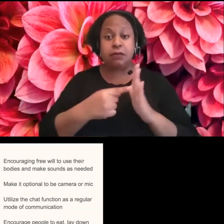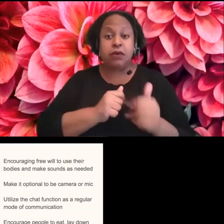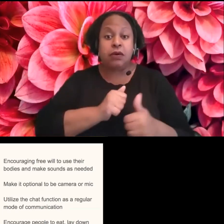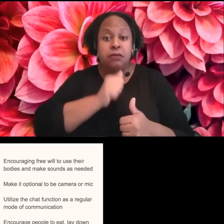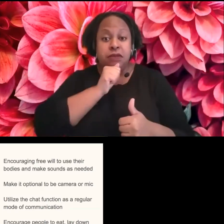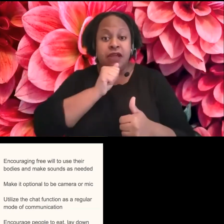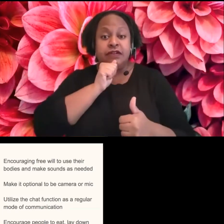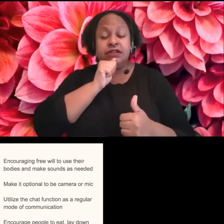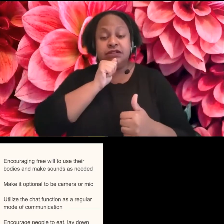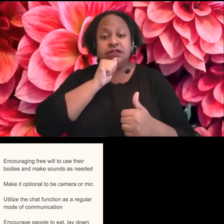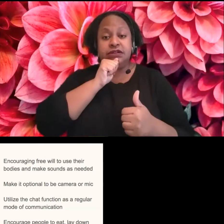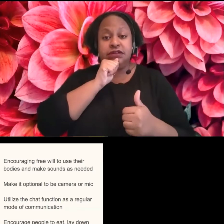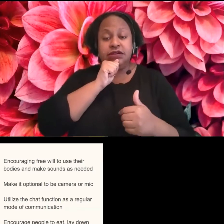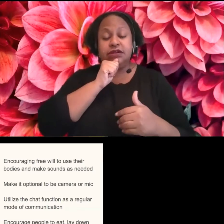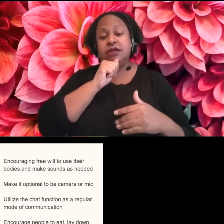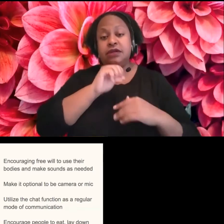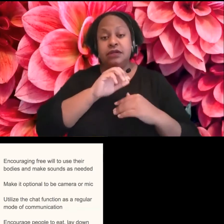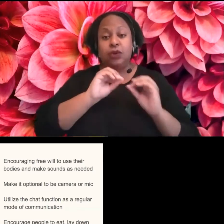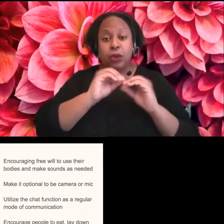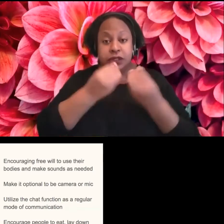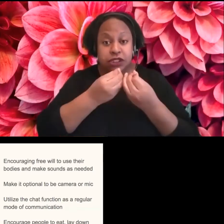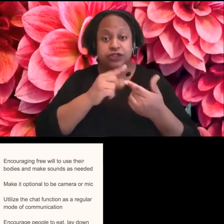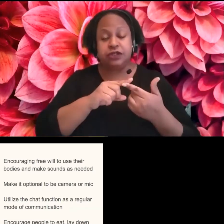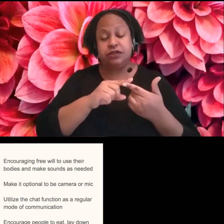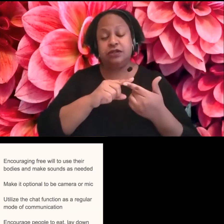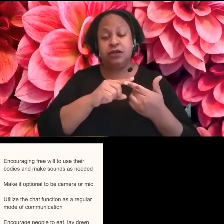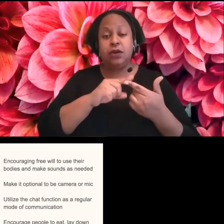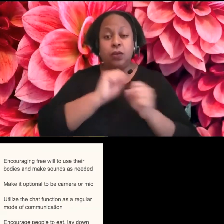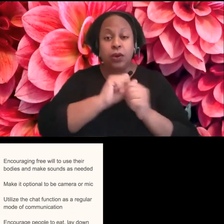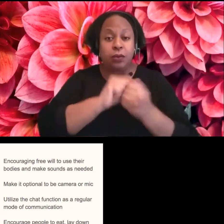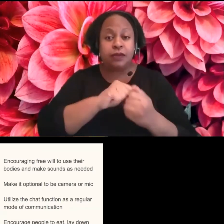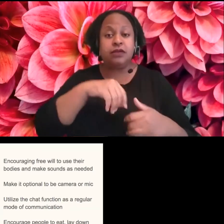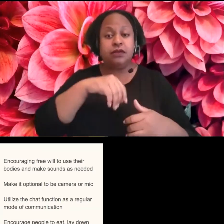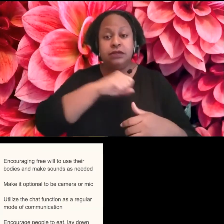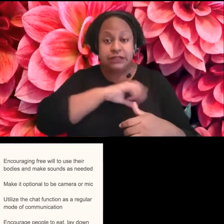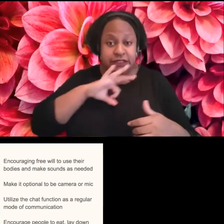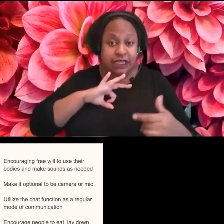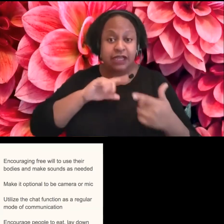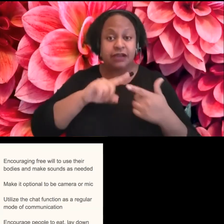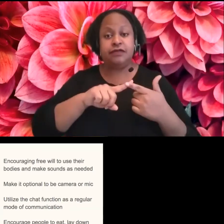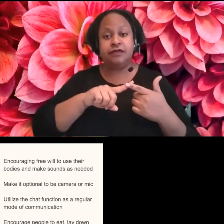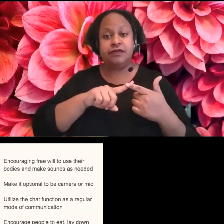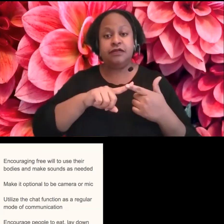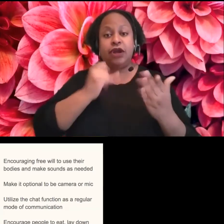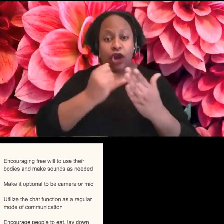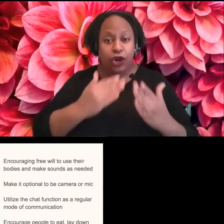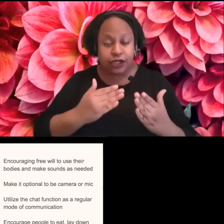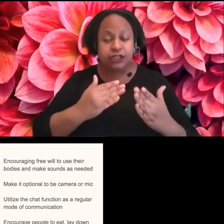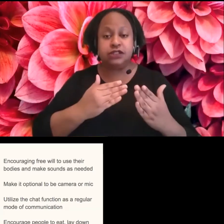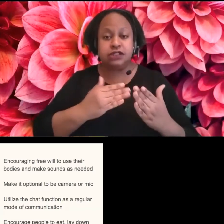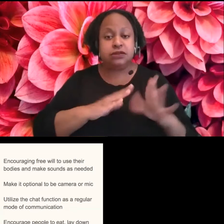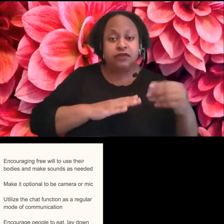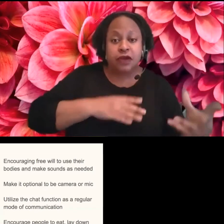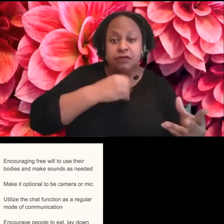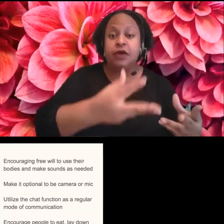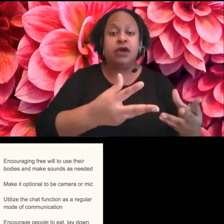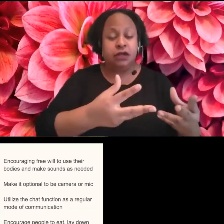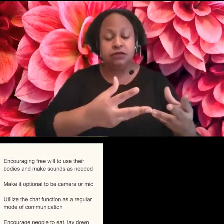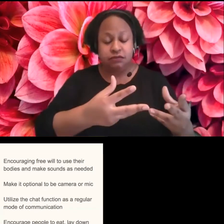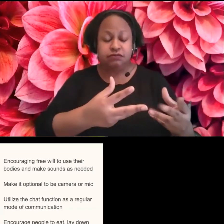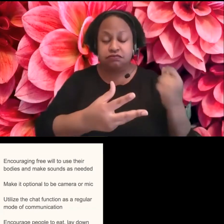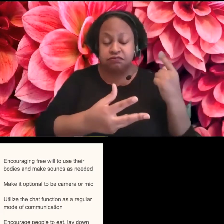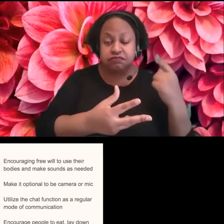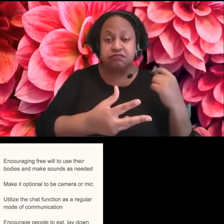and colleagues and artists than it is public events. Um, I feel as though my inclination